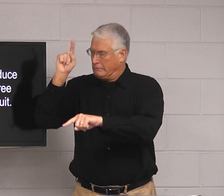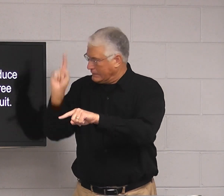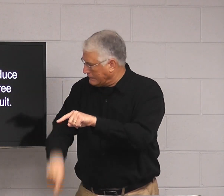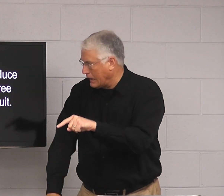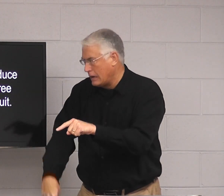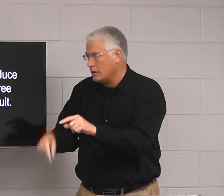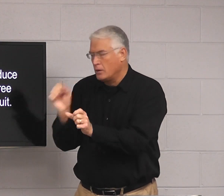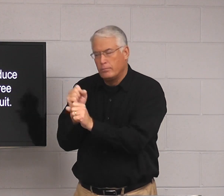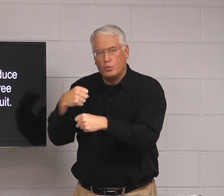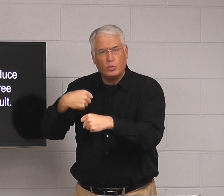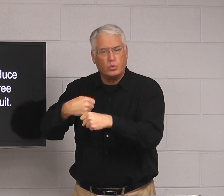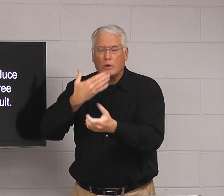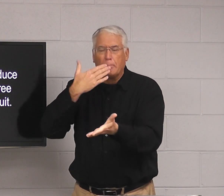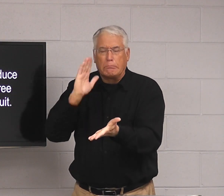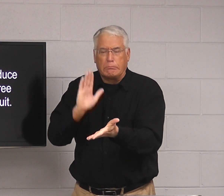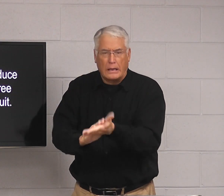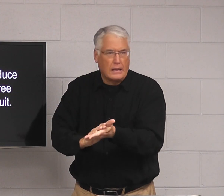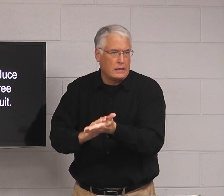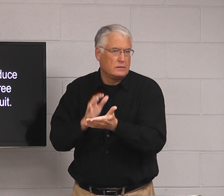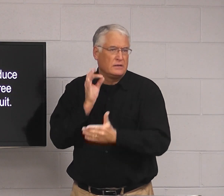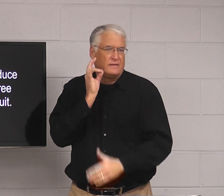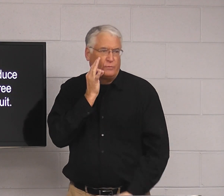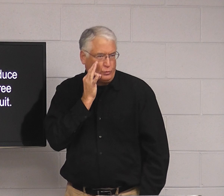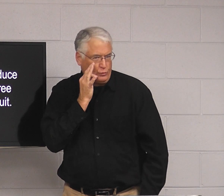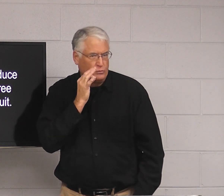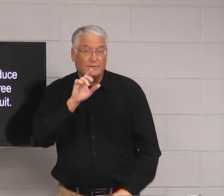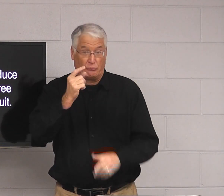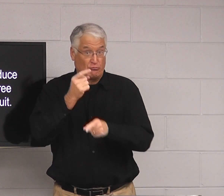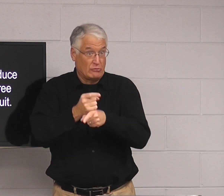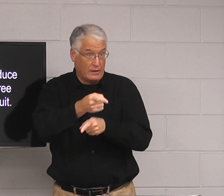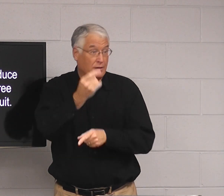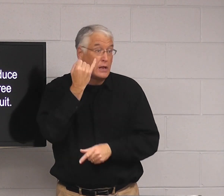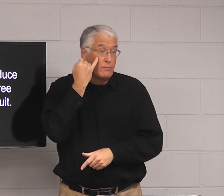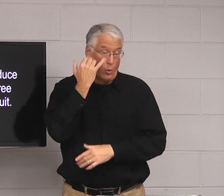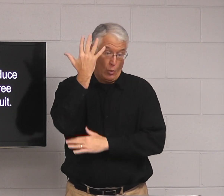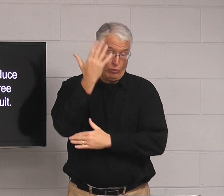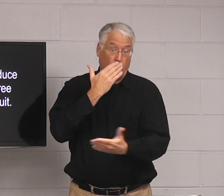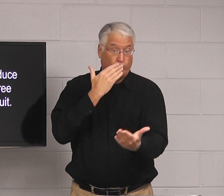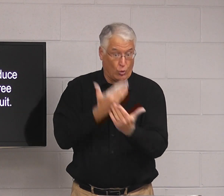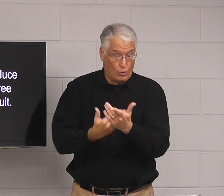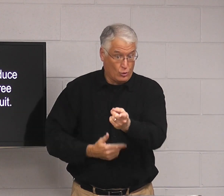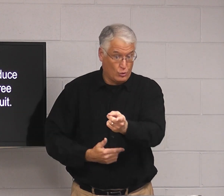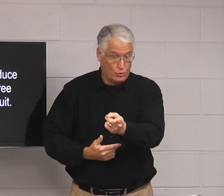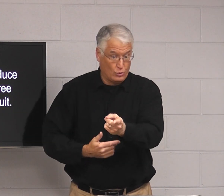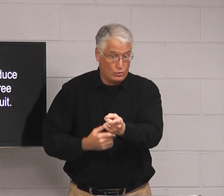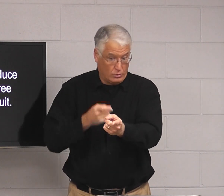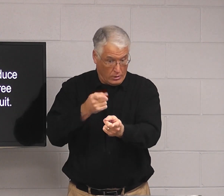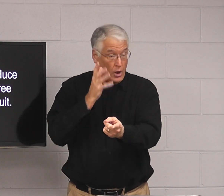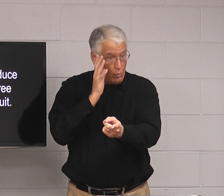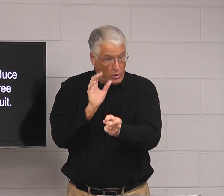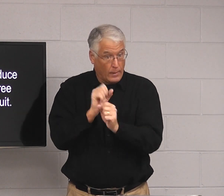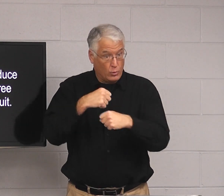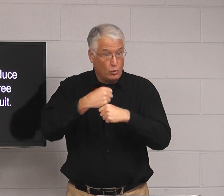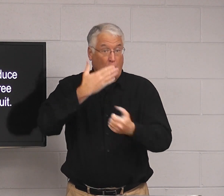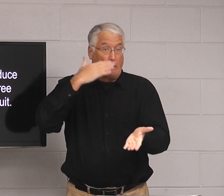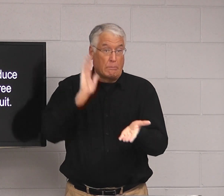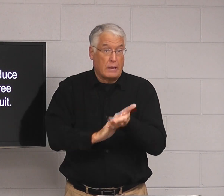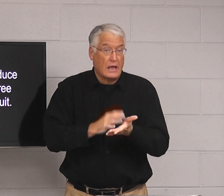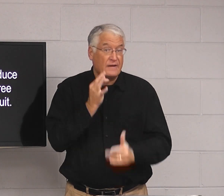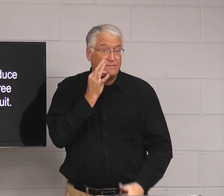can't produce bad fruit. And that's right. If you have a tree, it's really good.